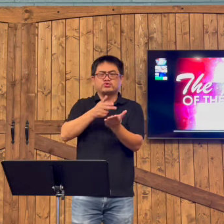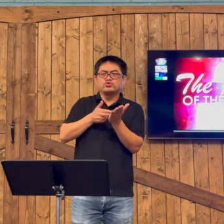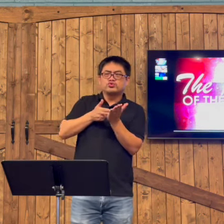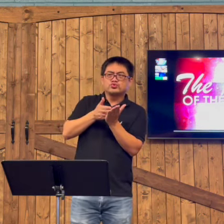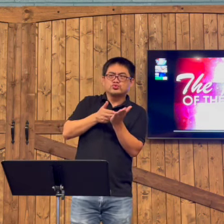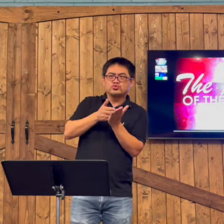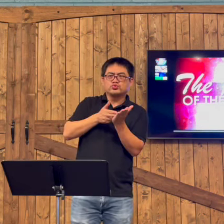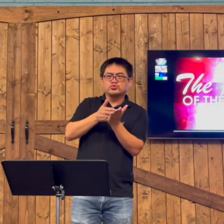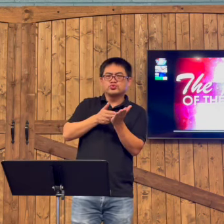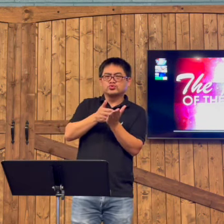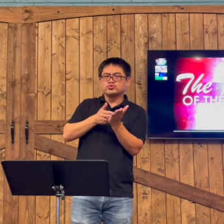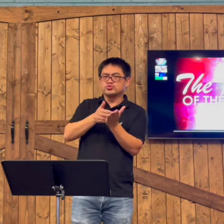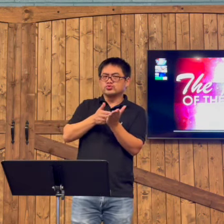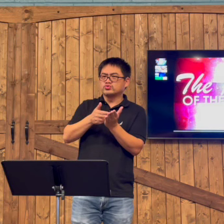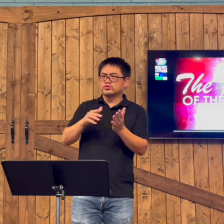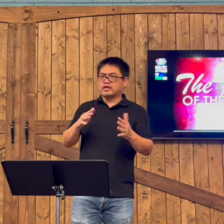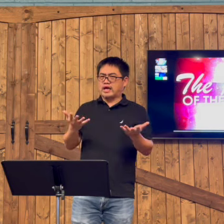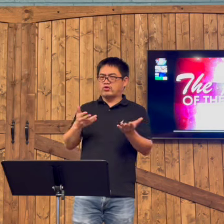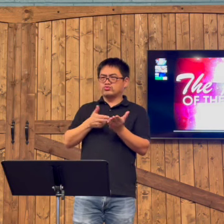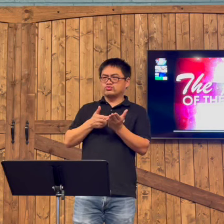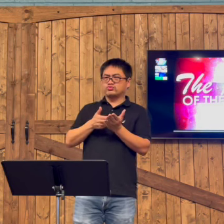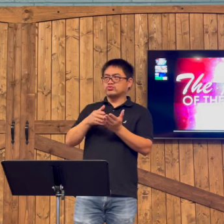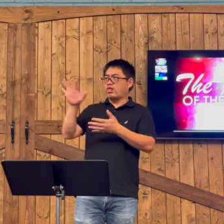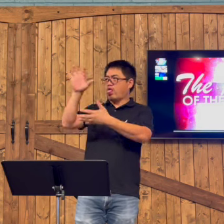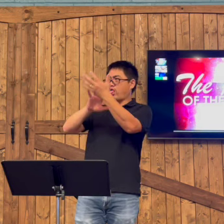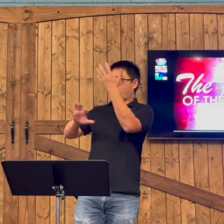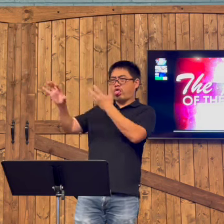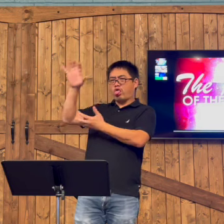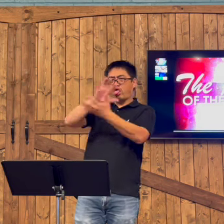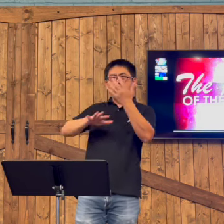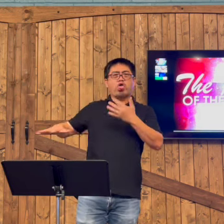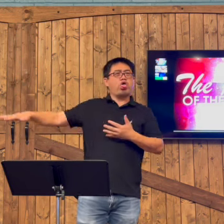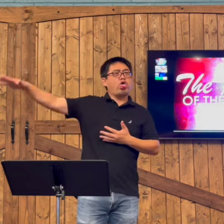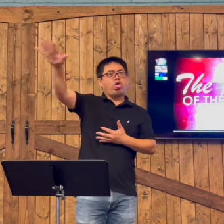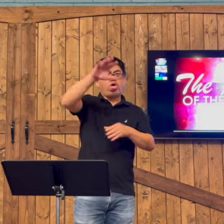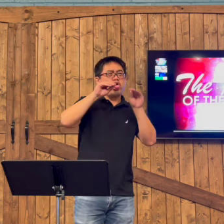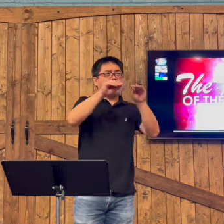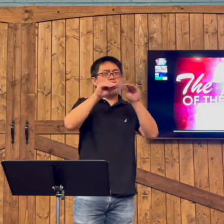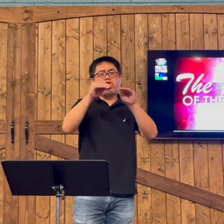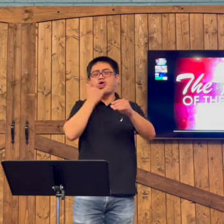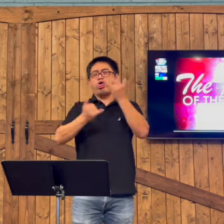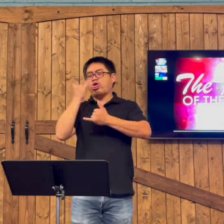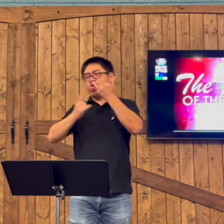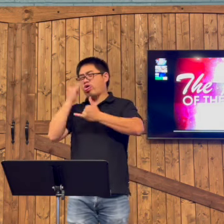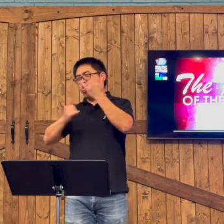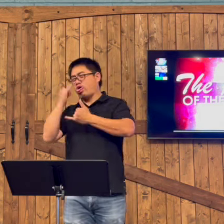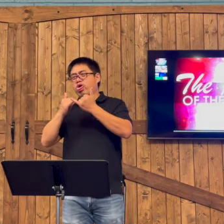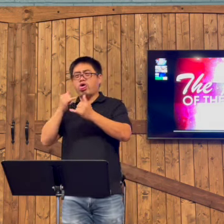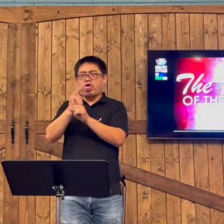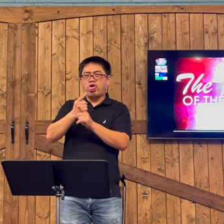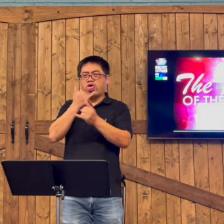And the Holy Spirit will help him find the truth. Because the world is full of confusion with